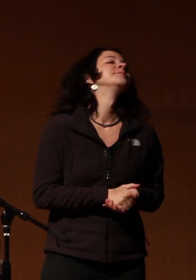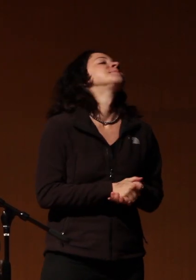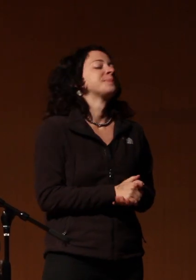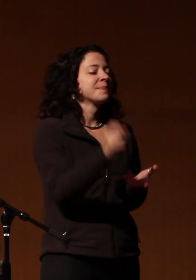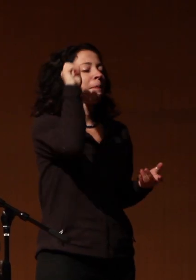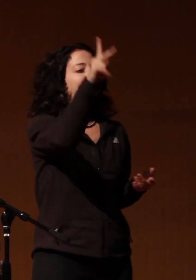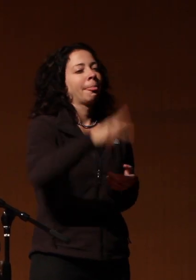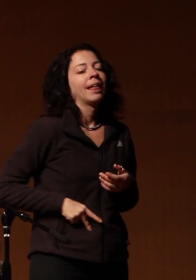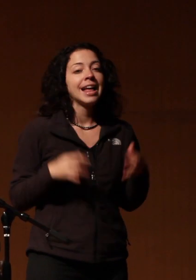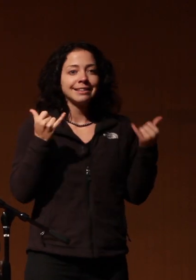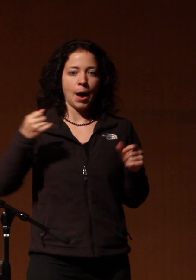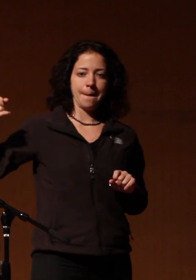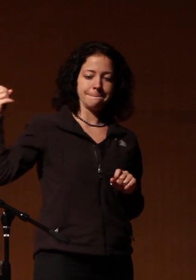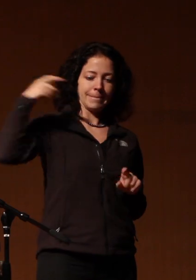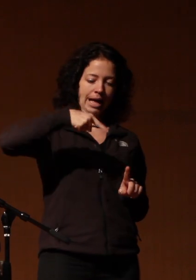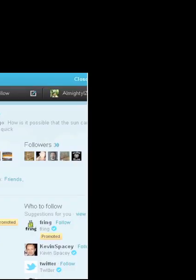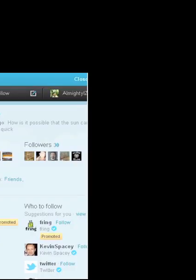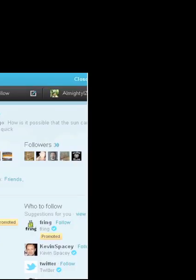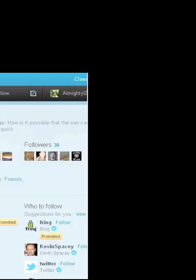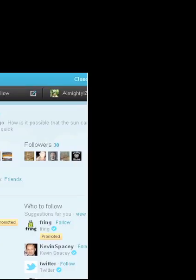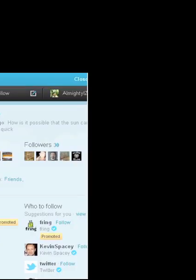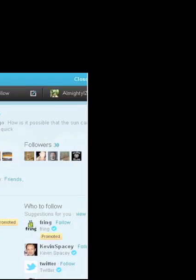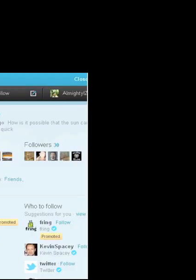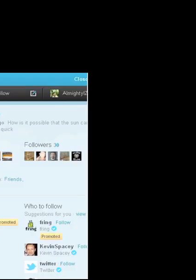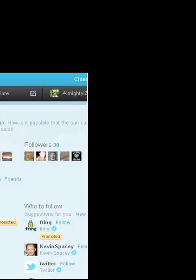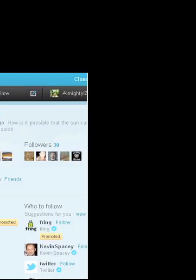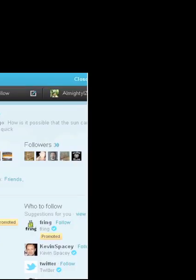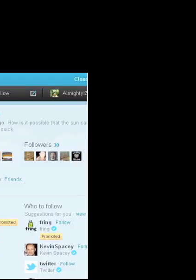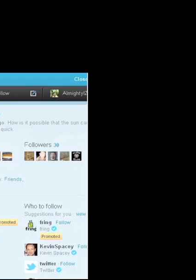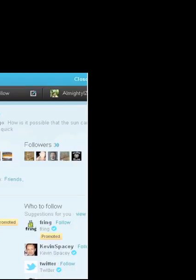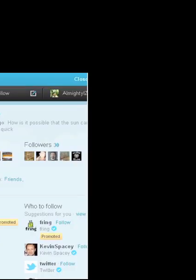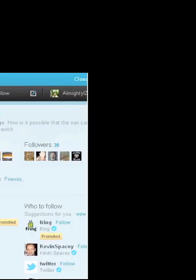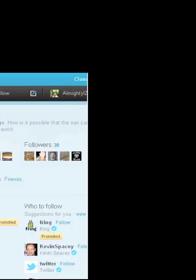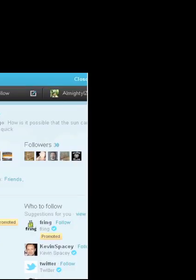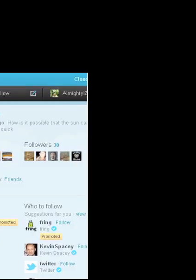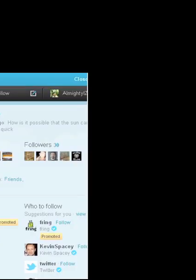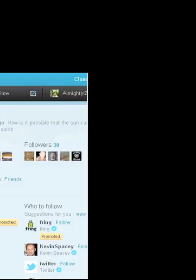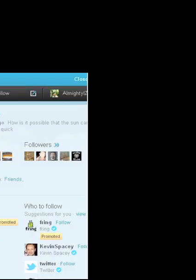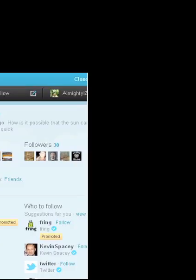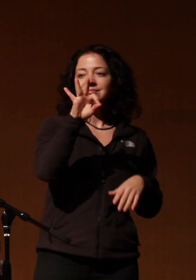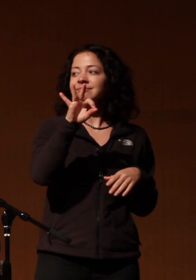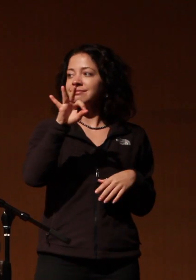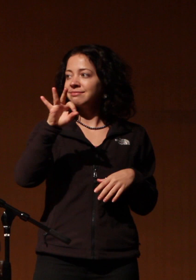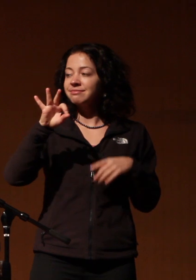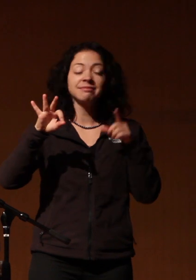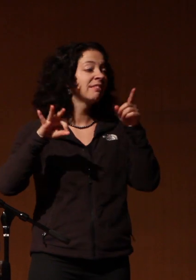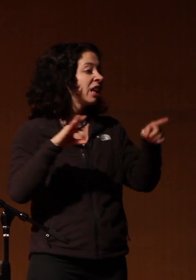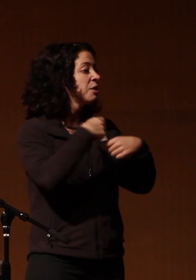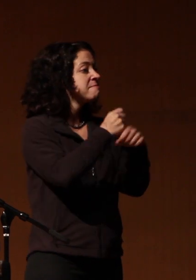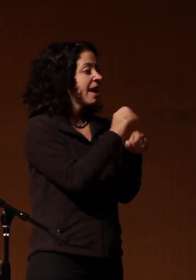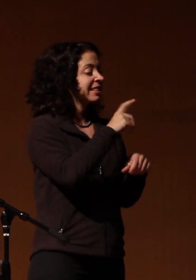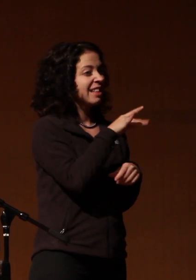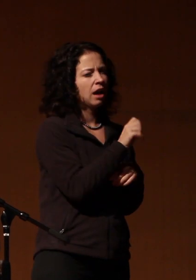all right now we're back to promoting and promoting I'll tell you if you make if you make it a fly you're a sucker you should have been